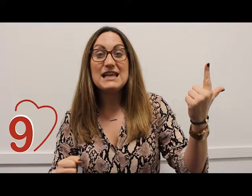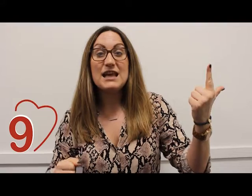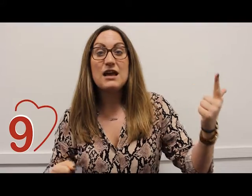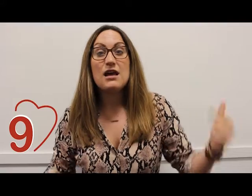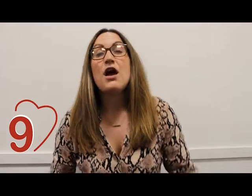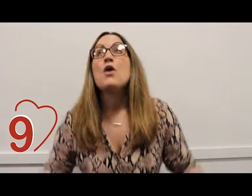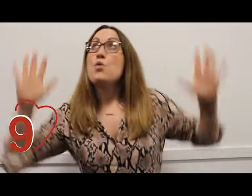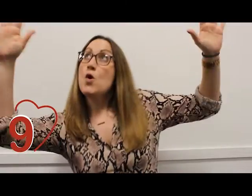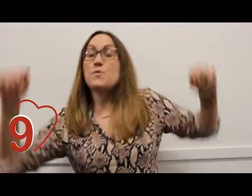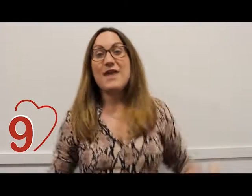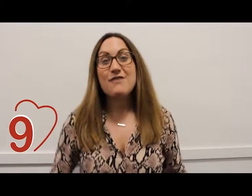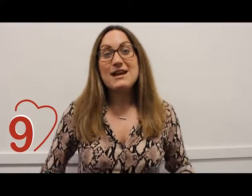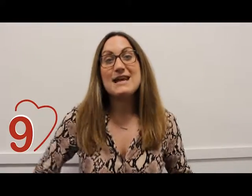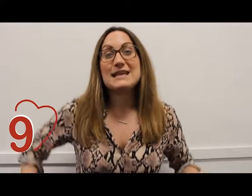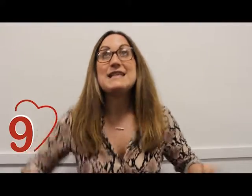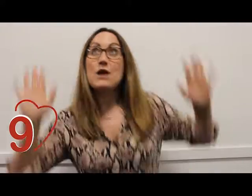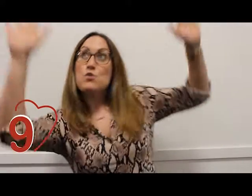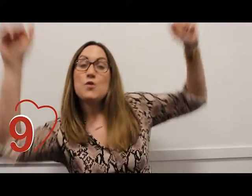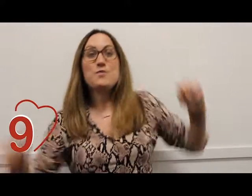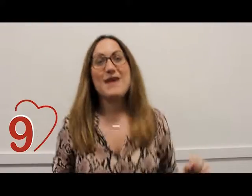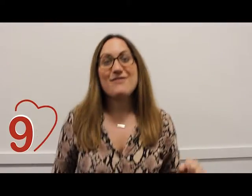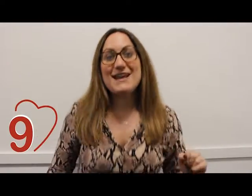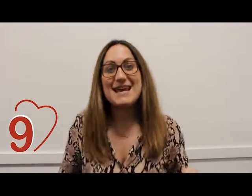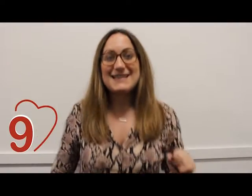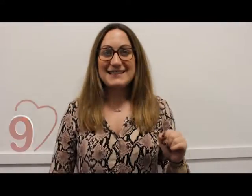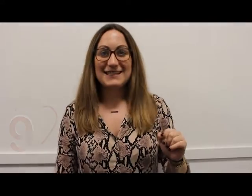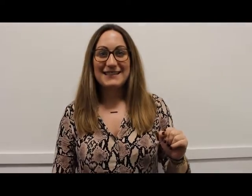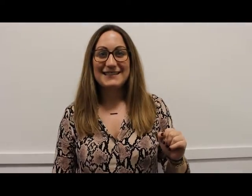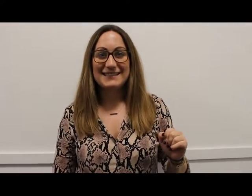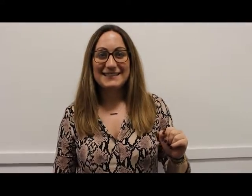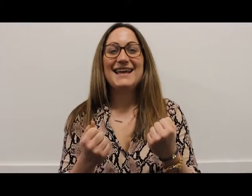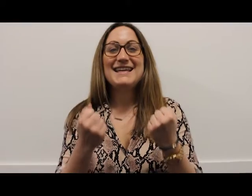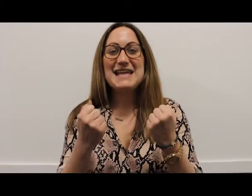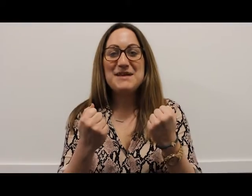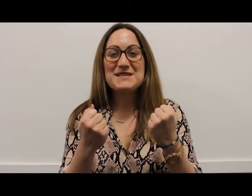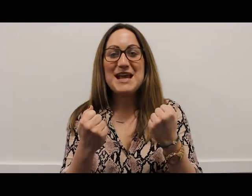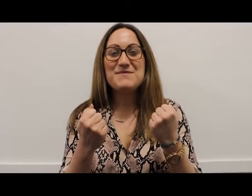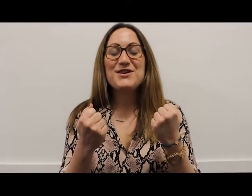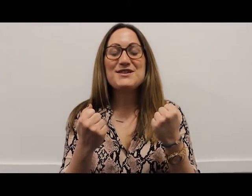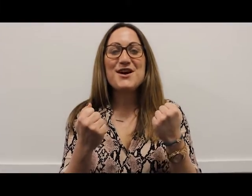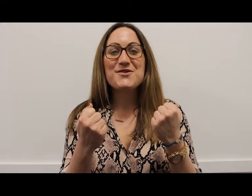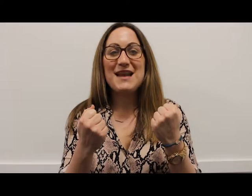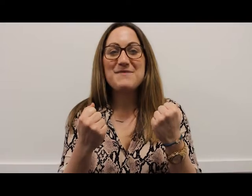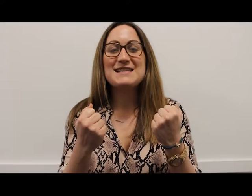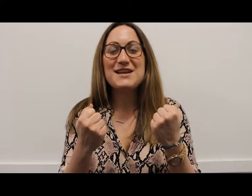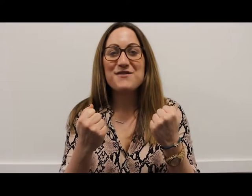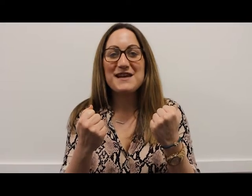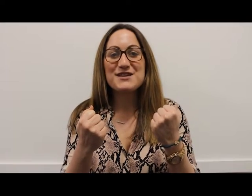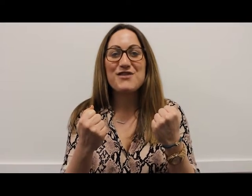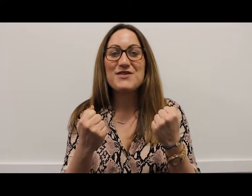108 whoop there it is i said whoop there it is team team good as gold let me see your fingers roll